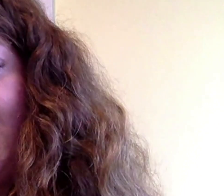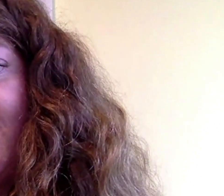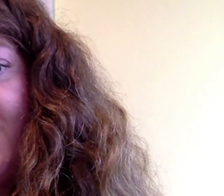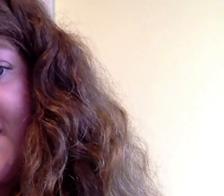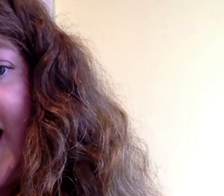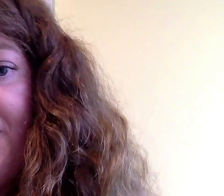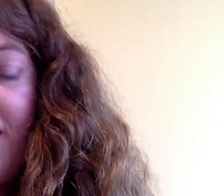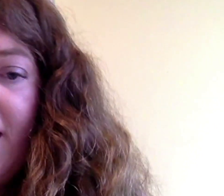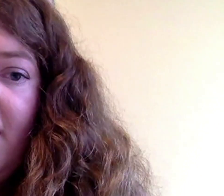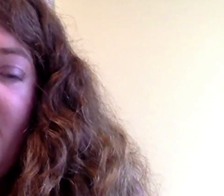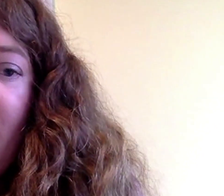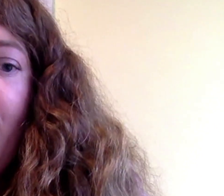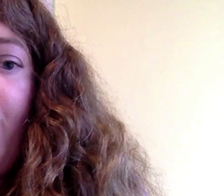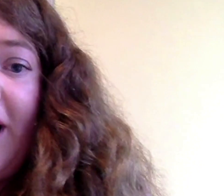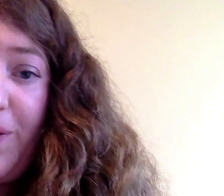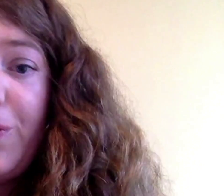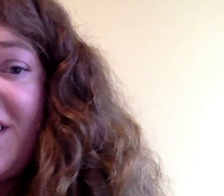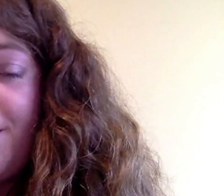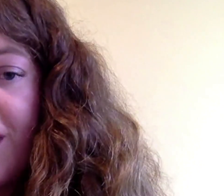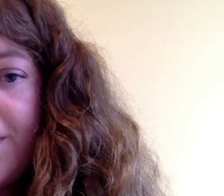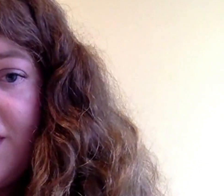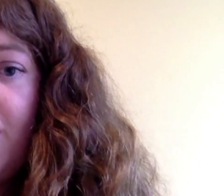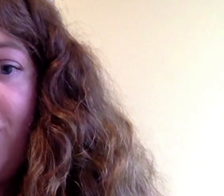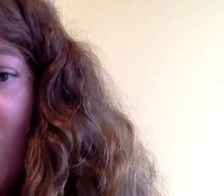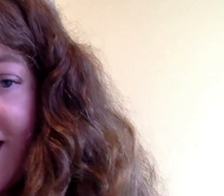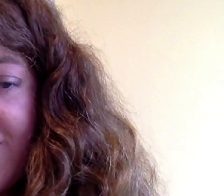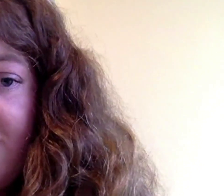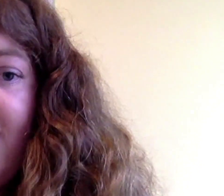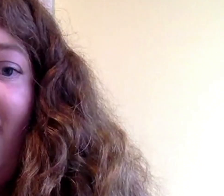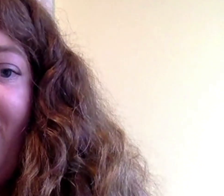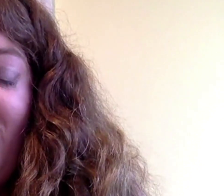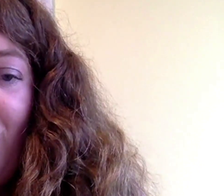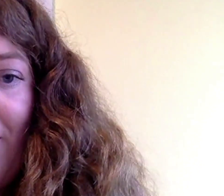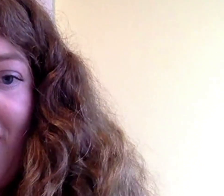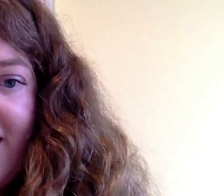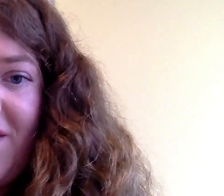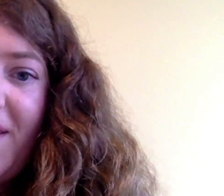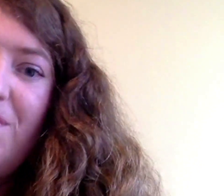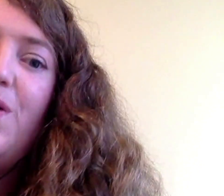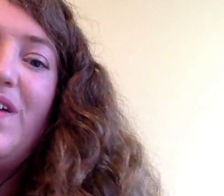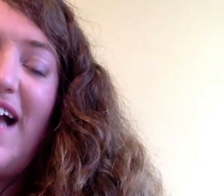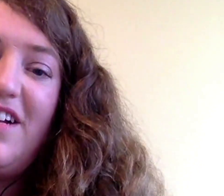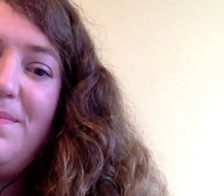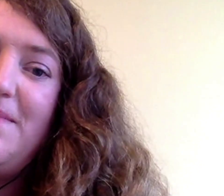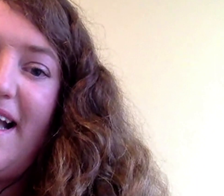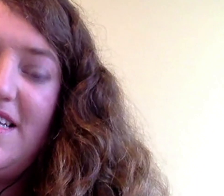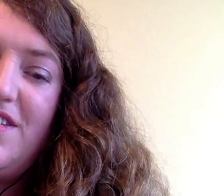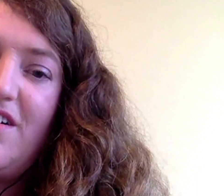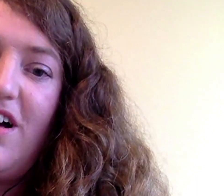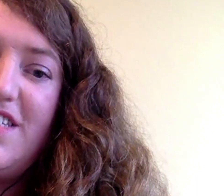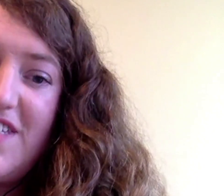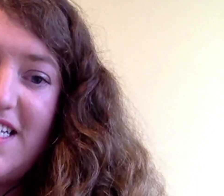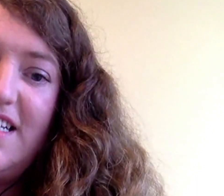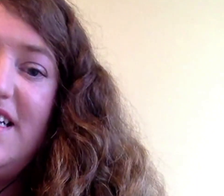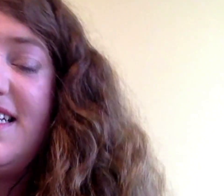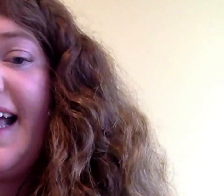which will be touched on today. While we know it is impossible to cover all issues in our long webinar this evening, we've gathered perspectives